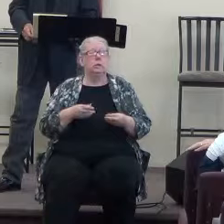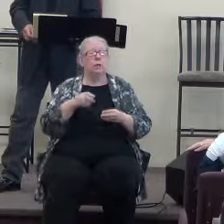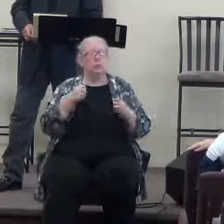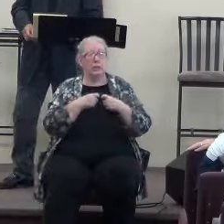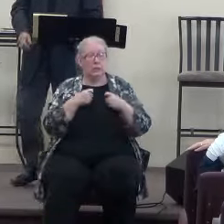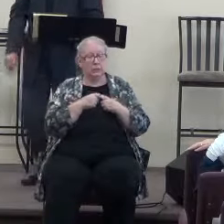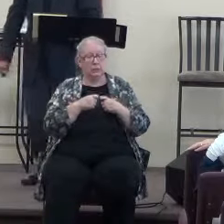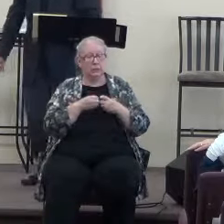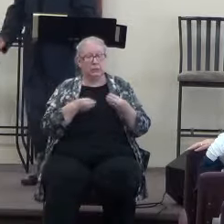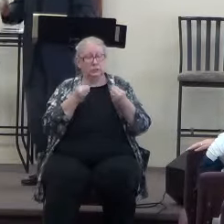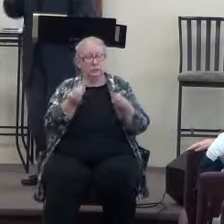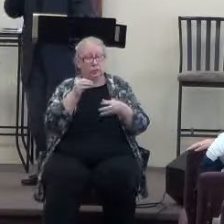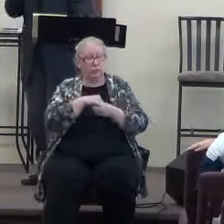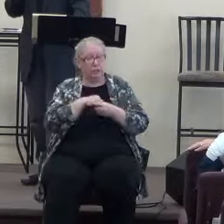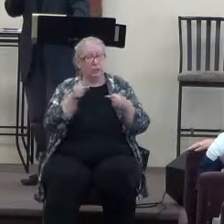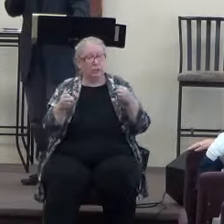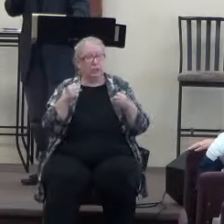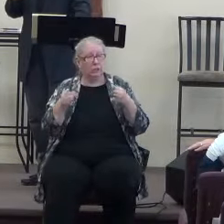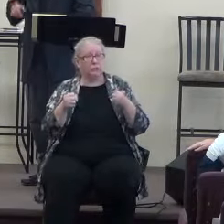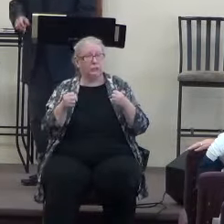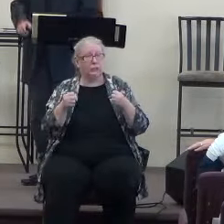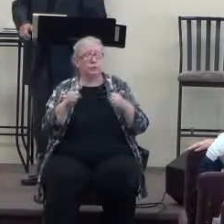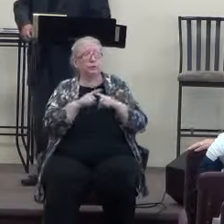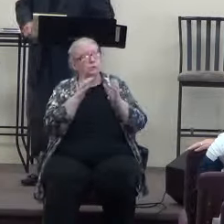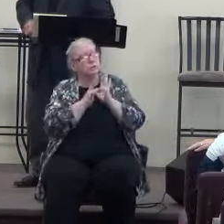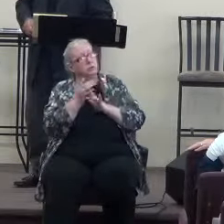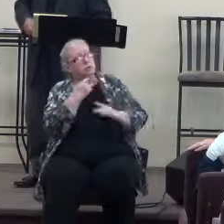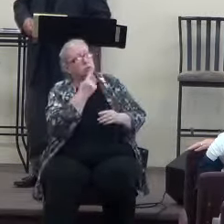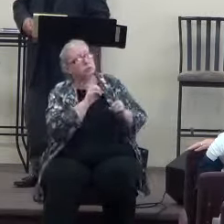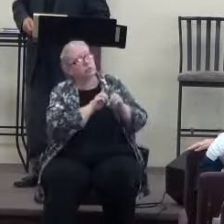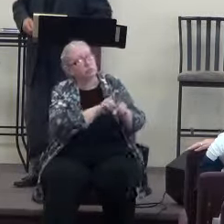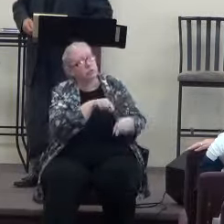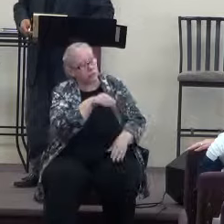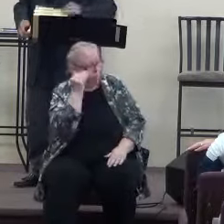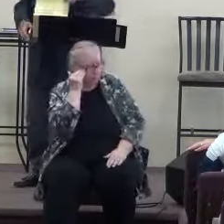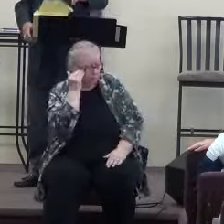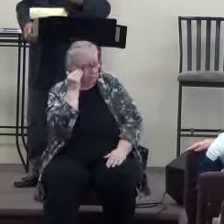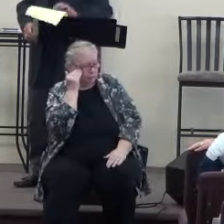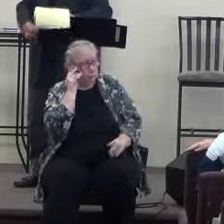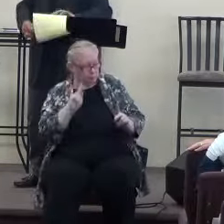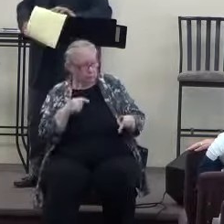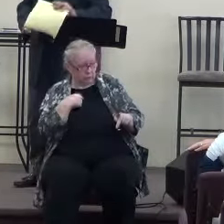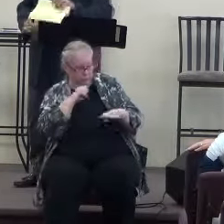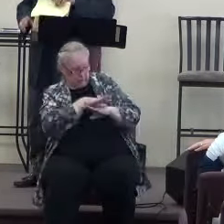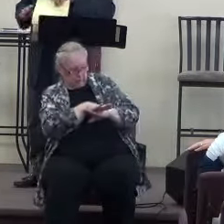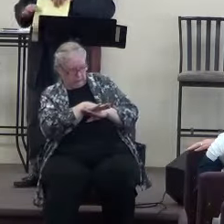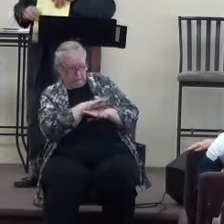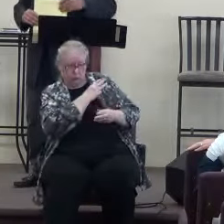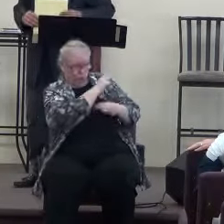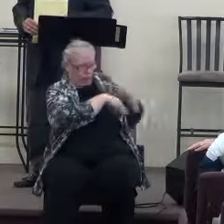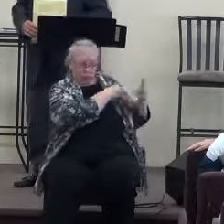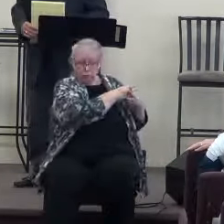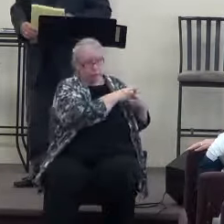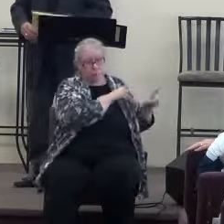Jesus tells the disciples, but you know Him. We are required to know. The world doesn't know Him,